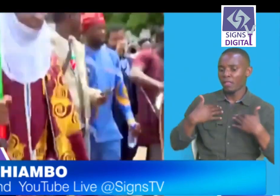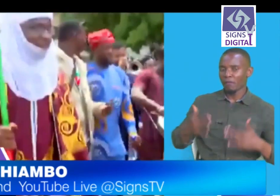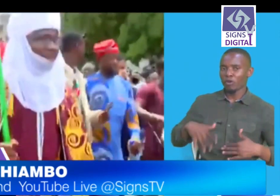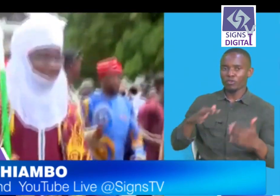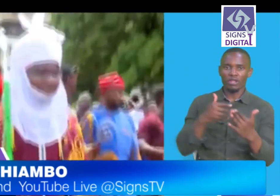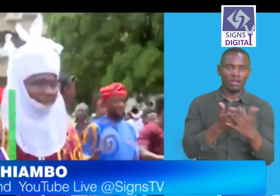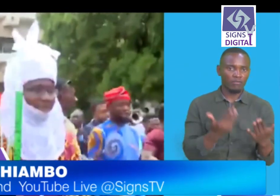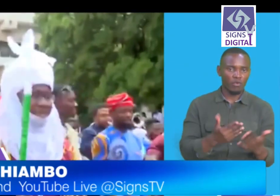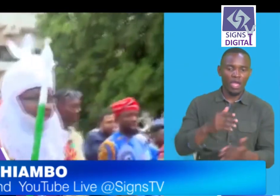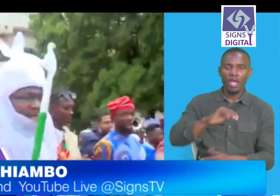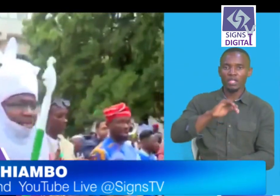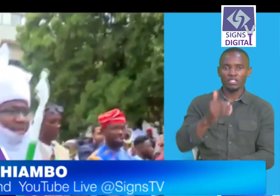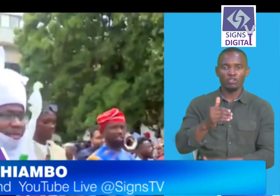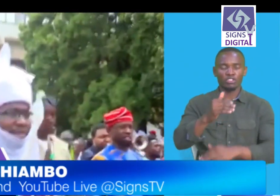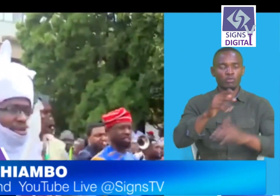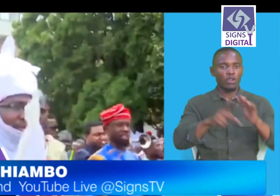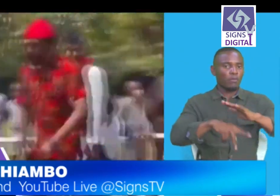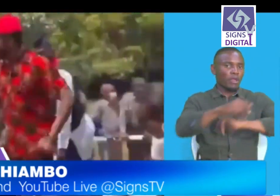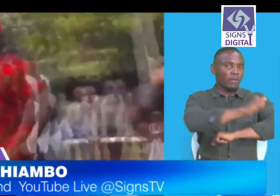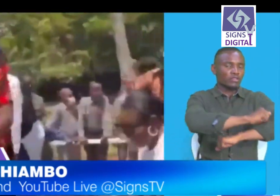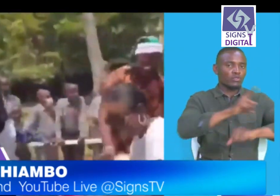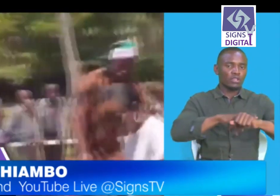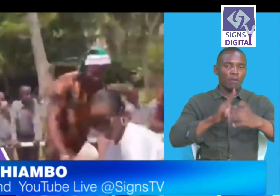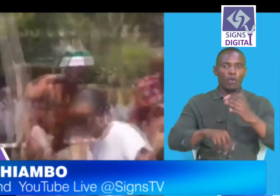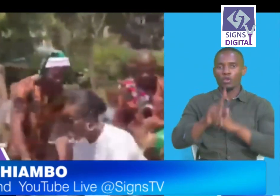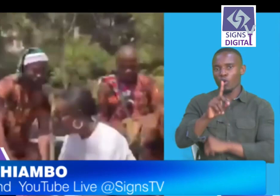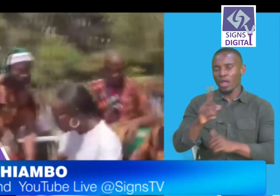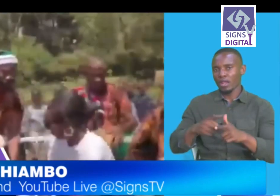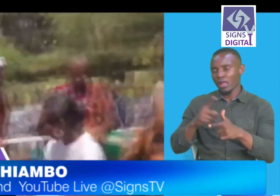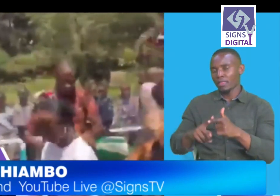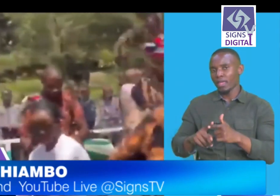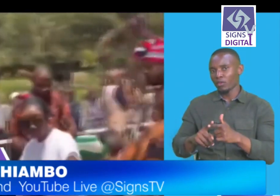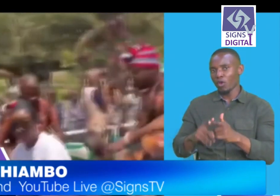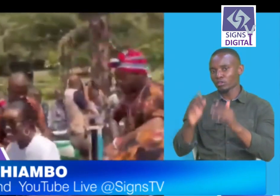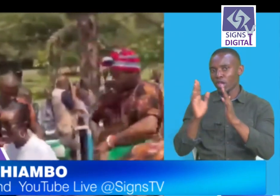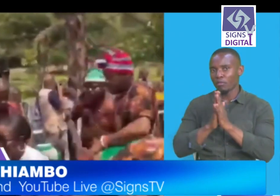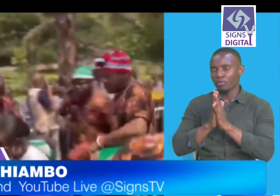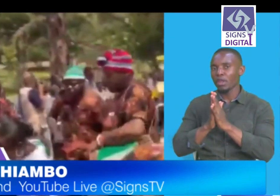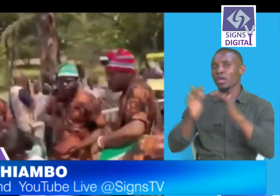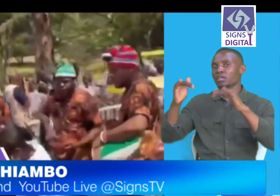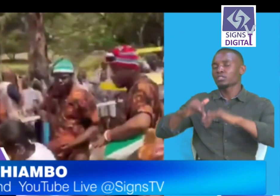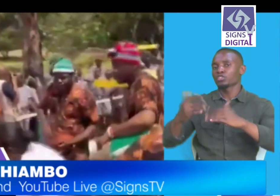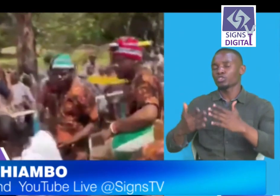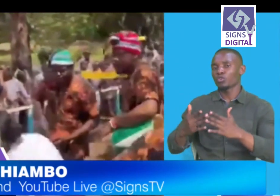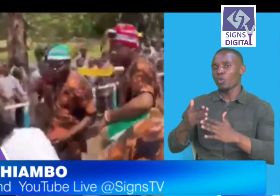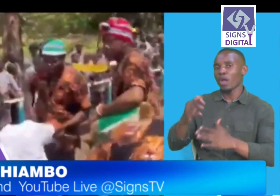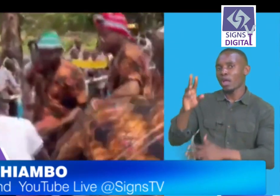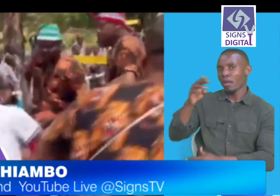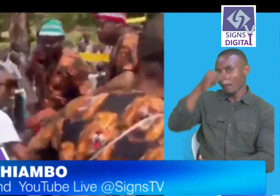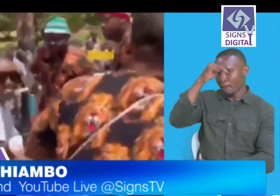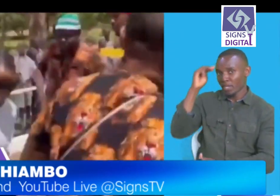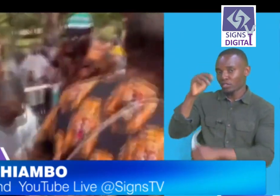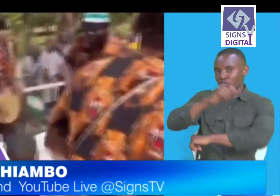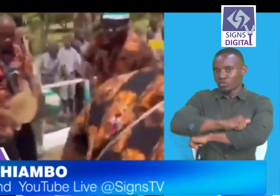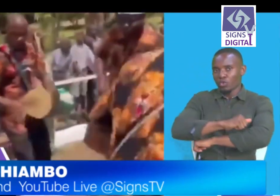Township Primary School in Yala at 1 p.m. before a procession leading to St. Mary's School. A holy mass will